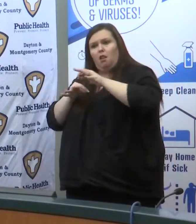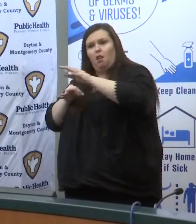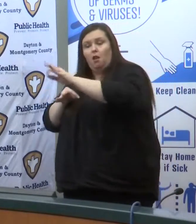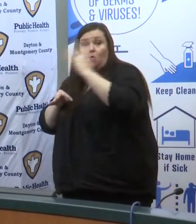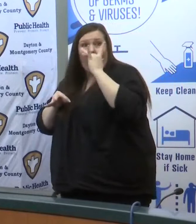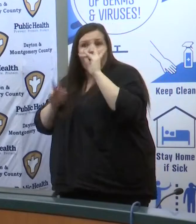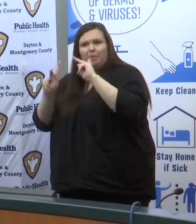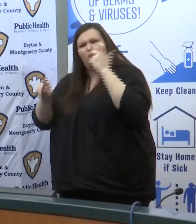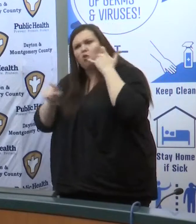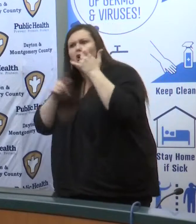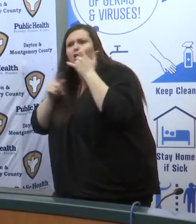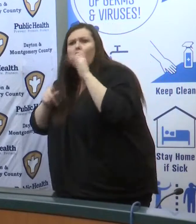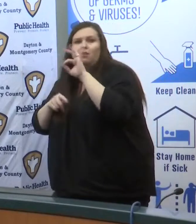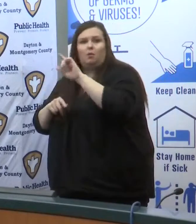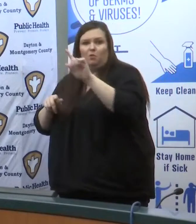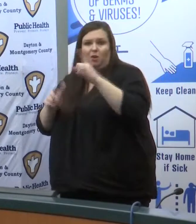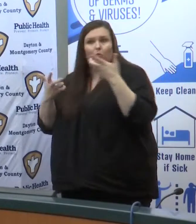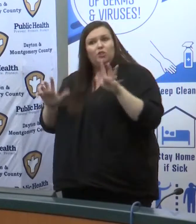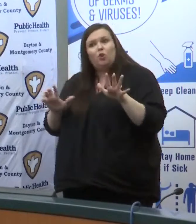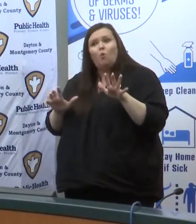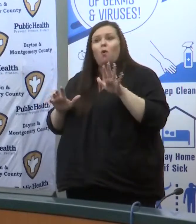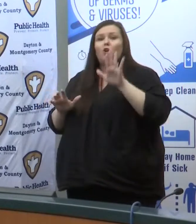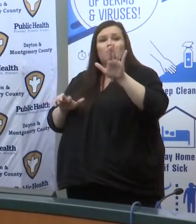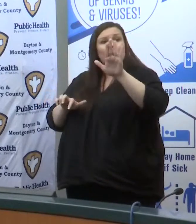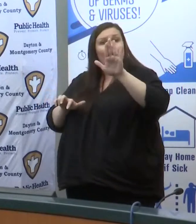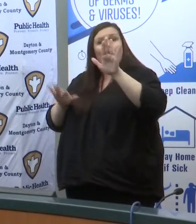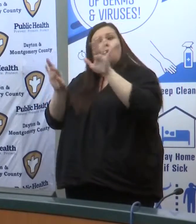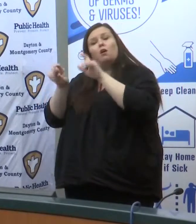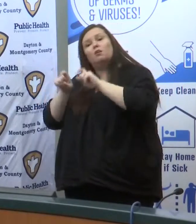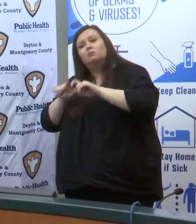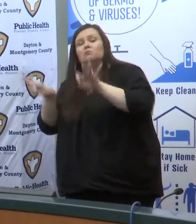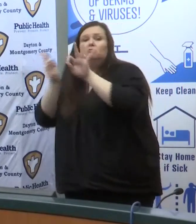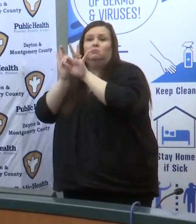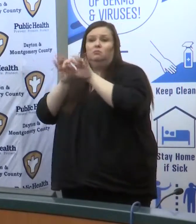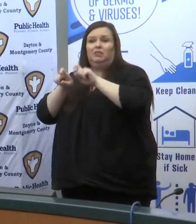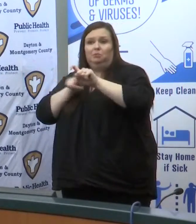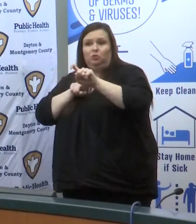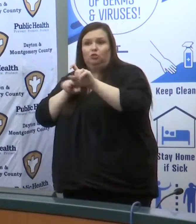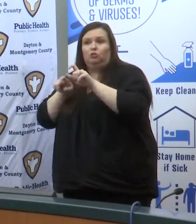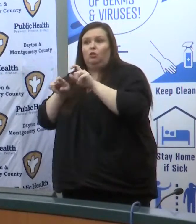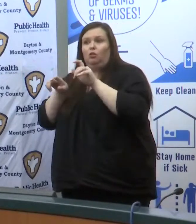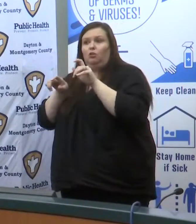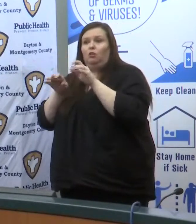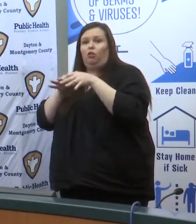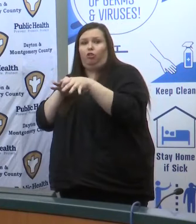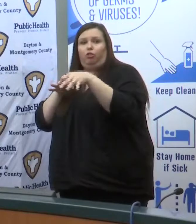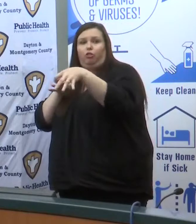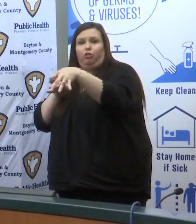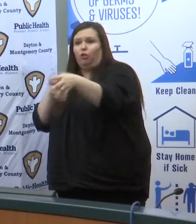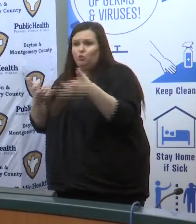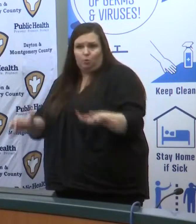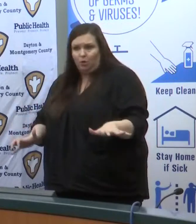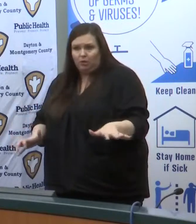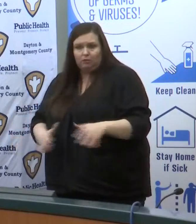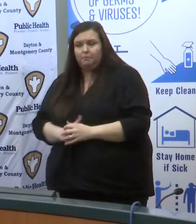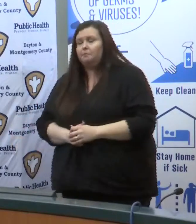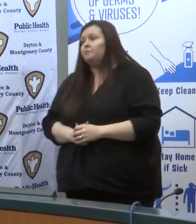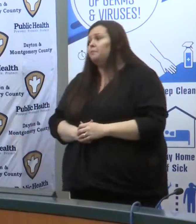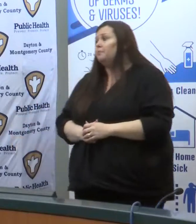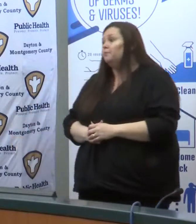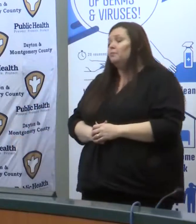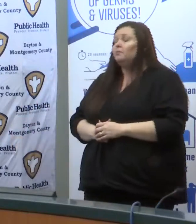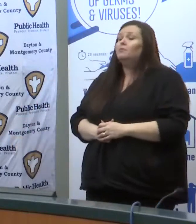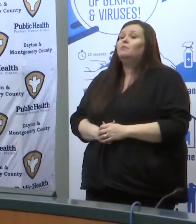and we don't want them to have to defer your call again as you heard on the call earlier today